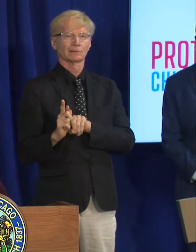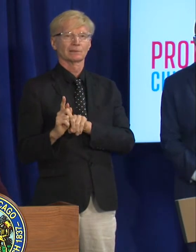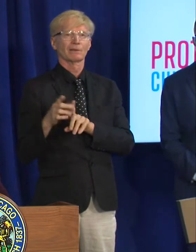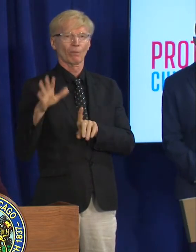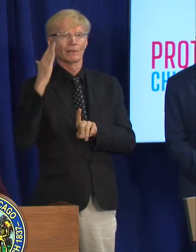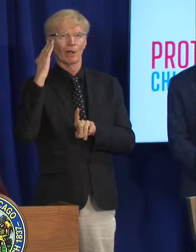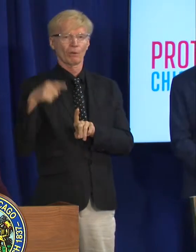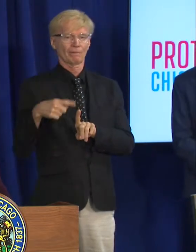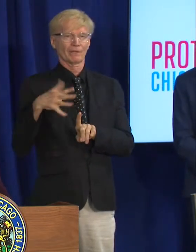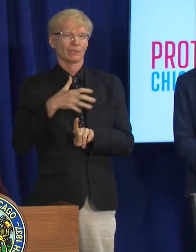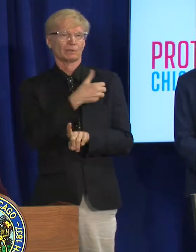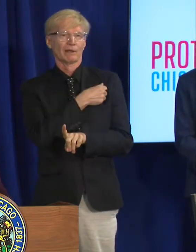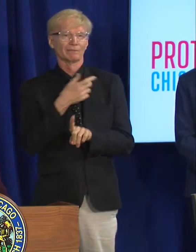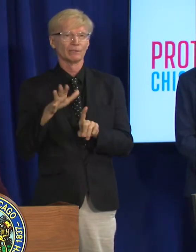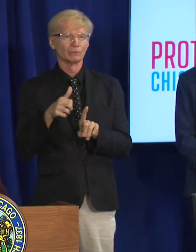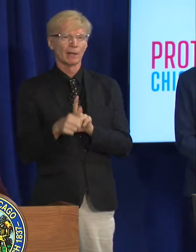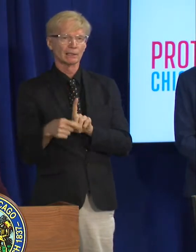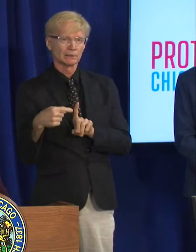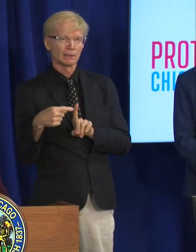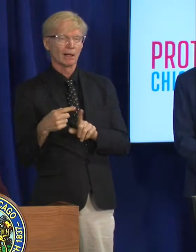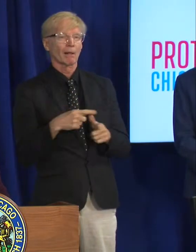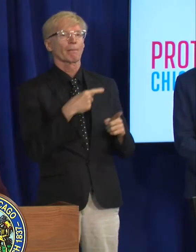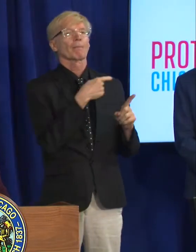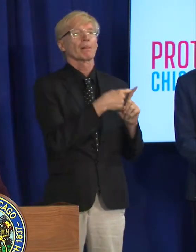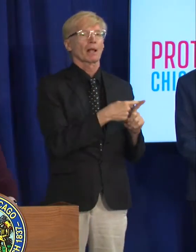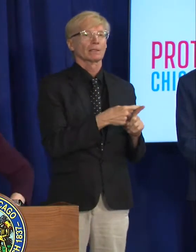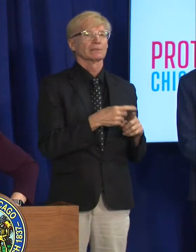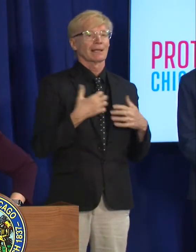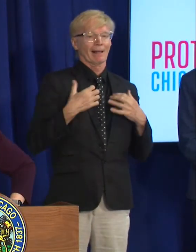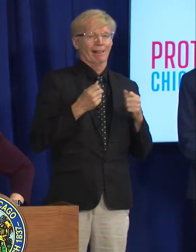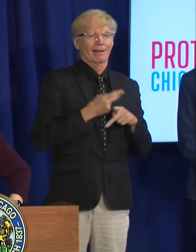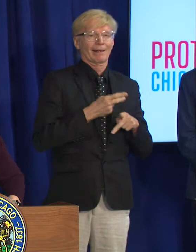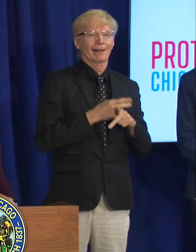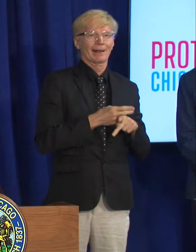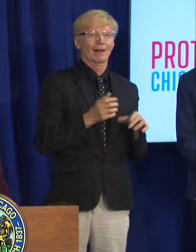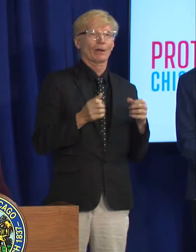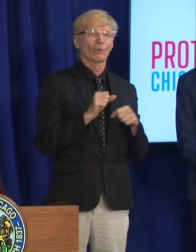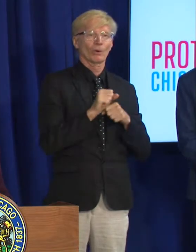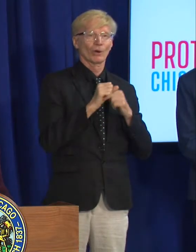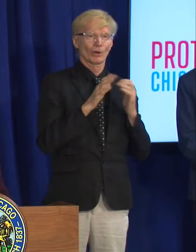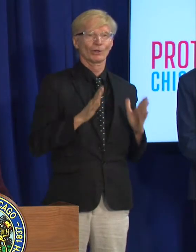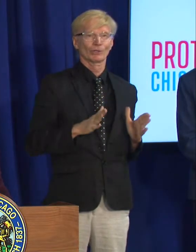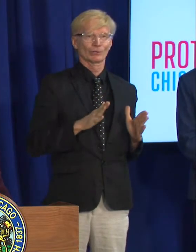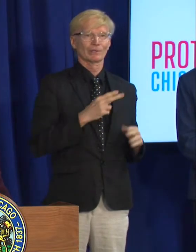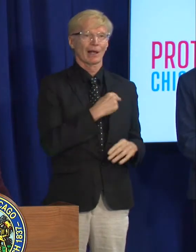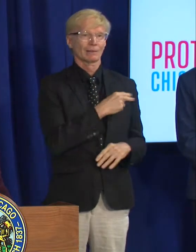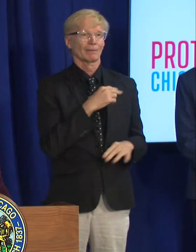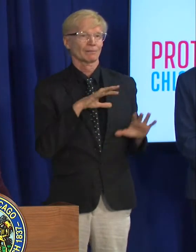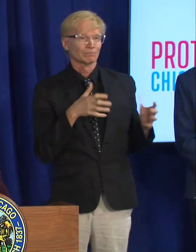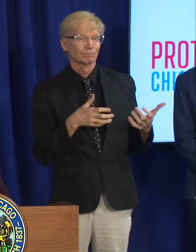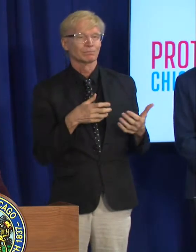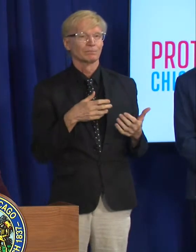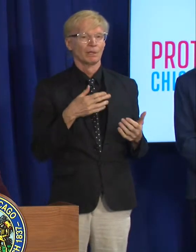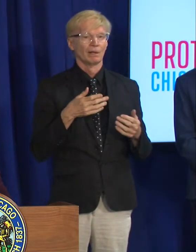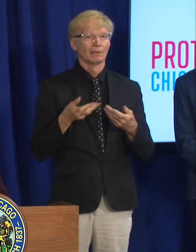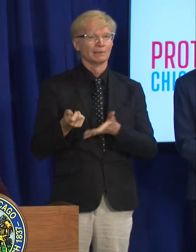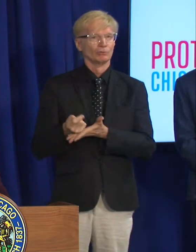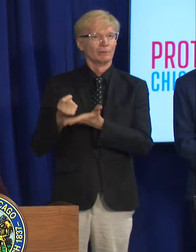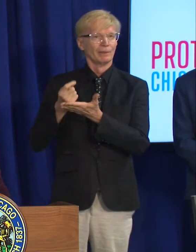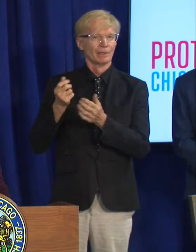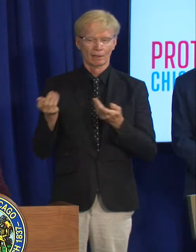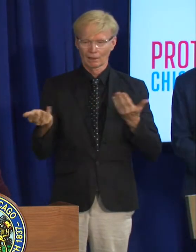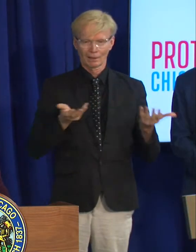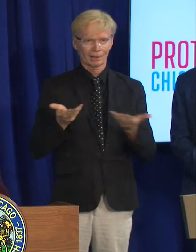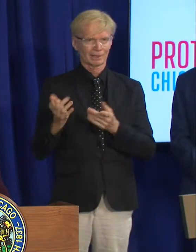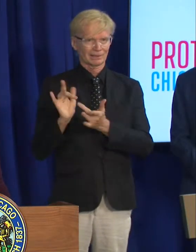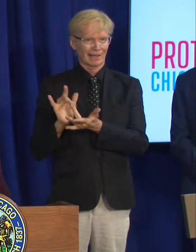we've also followed a lot of health care workers who have taken care of folks who have been diagnosed with monkeypox here in chicago